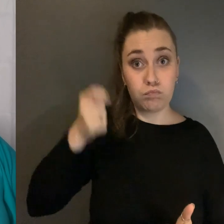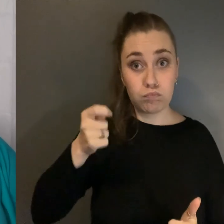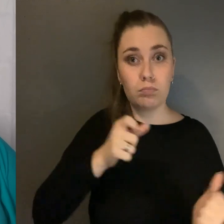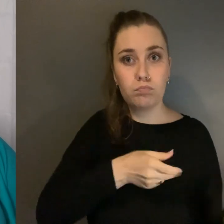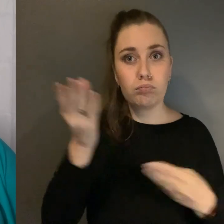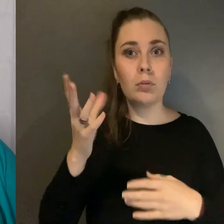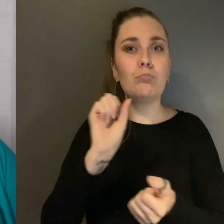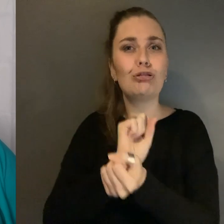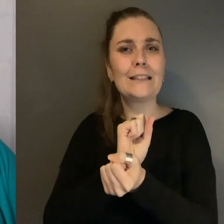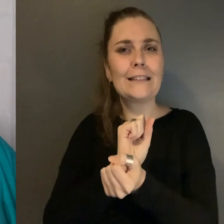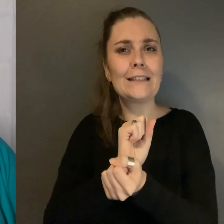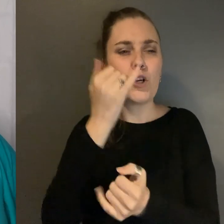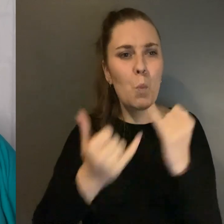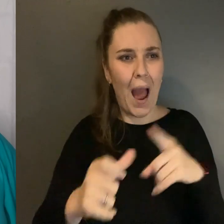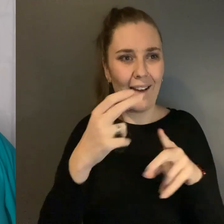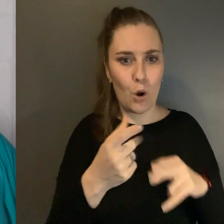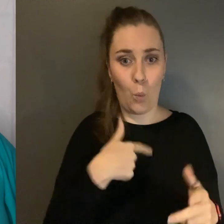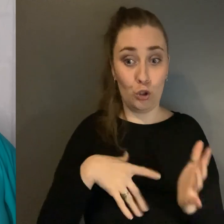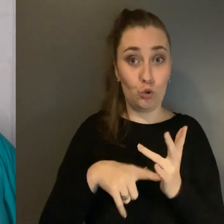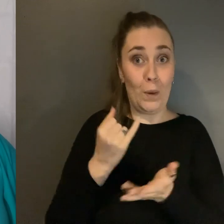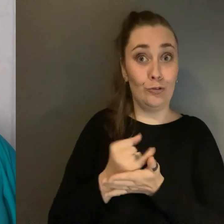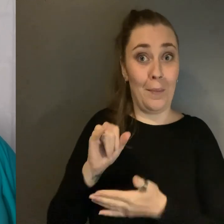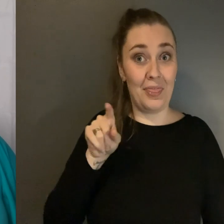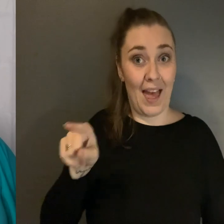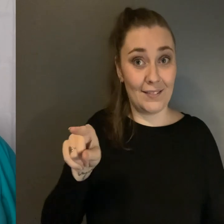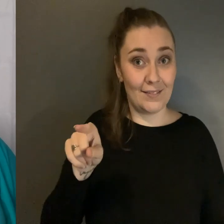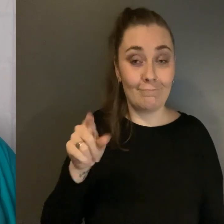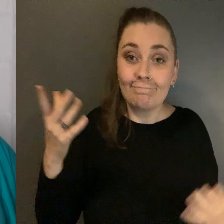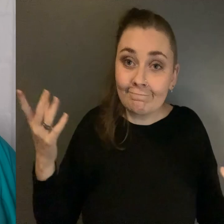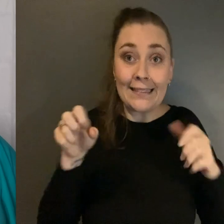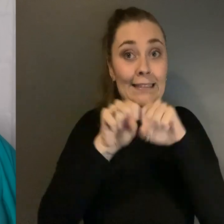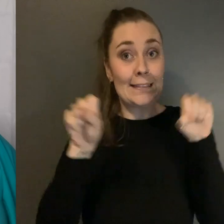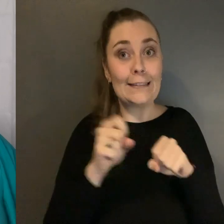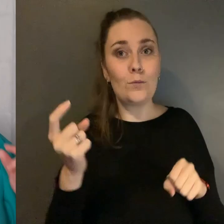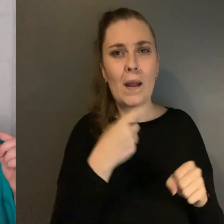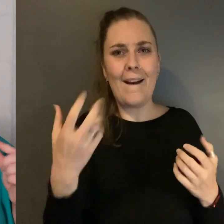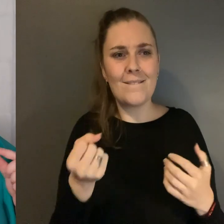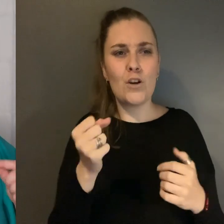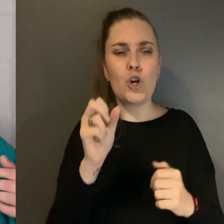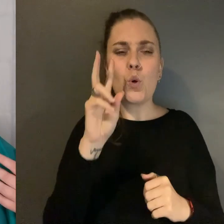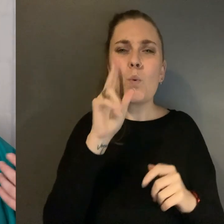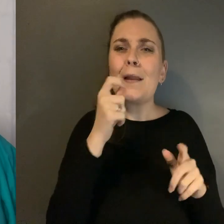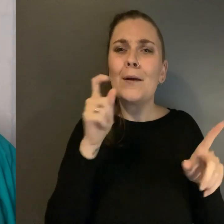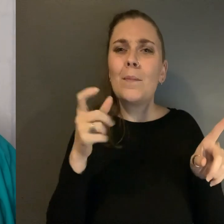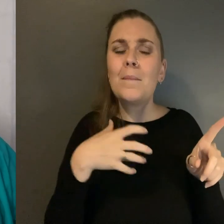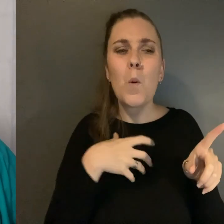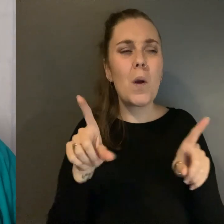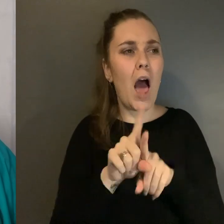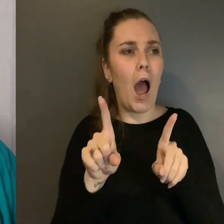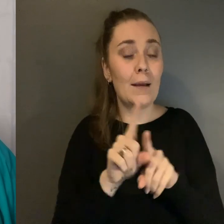harder for many of us to want to object The system we have looks a little bit more like it makes sense